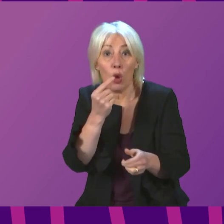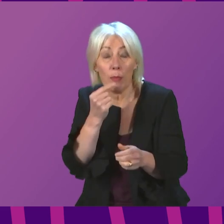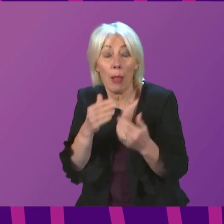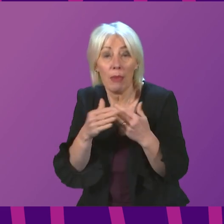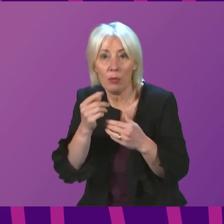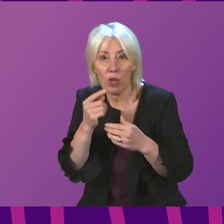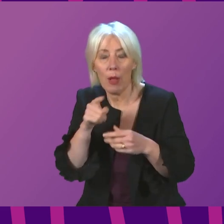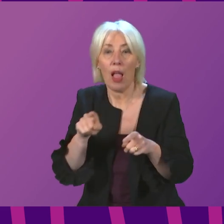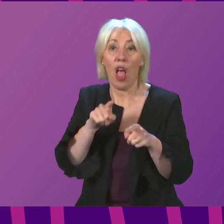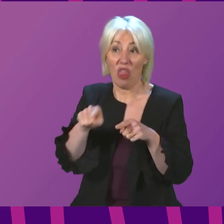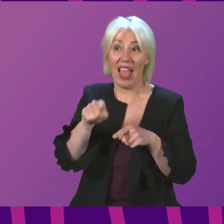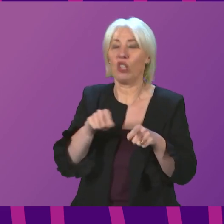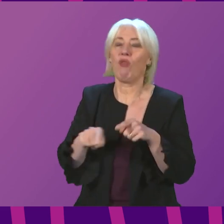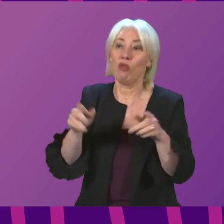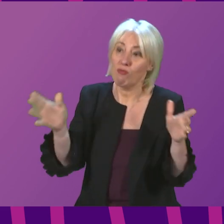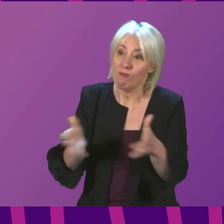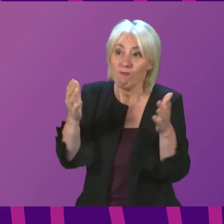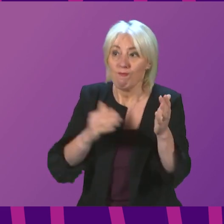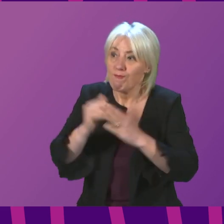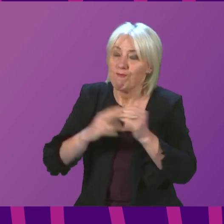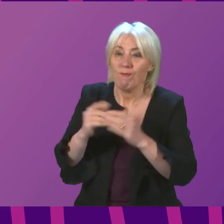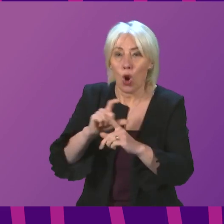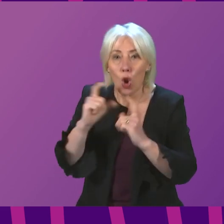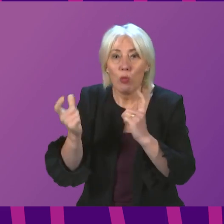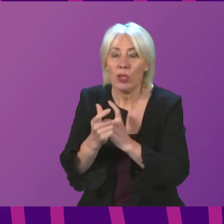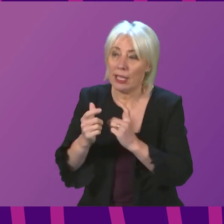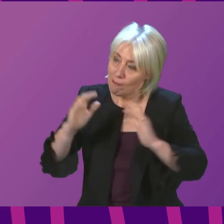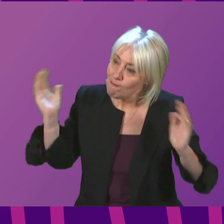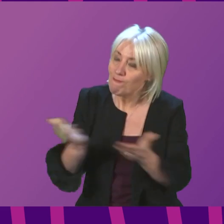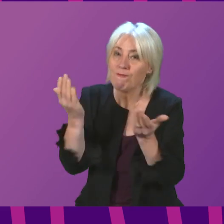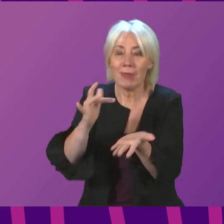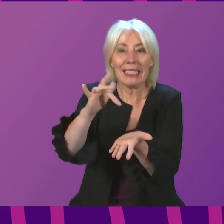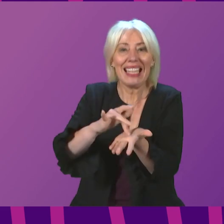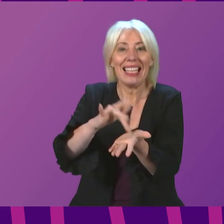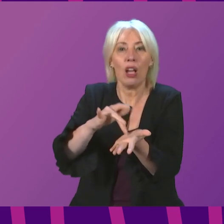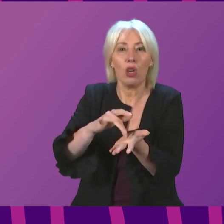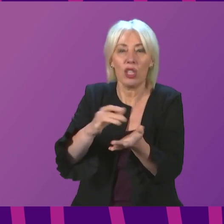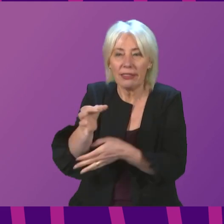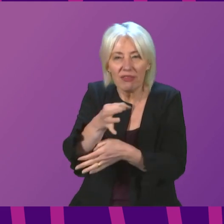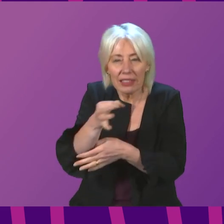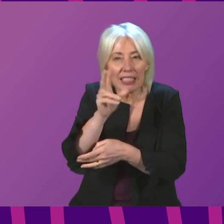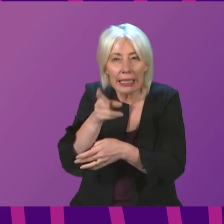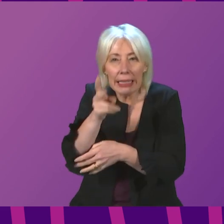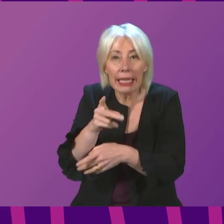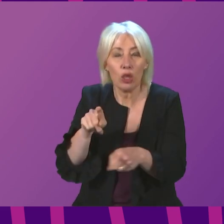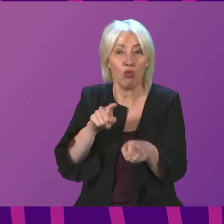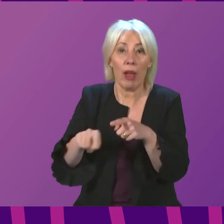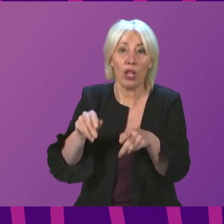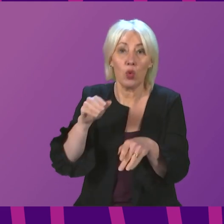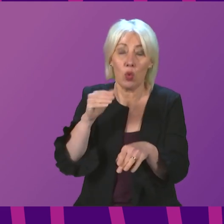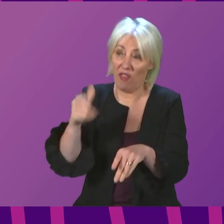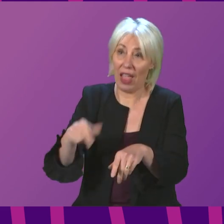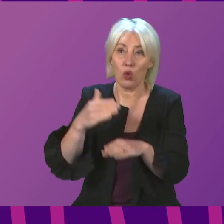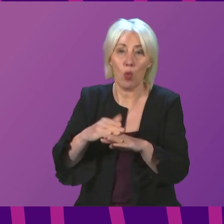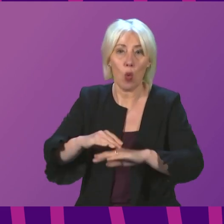building the wealth of local communities and revitalising town centres. We will keep the effectiveness of that campaign